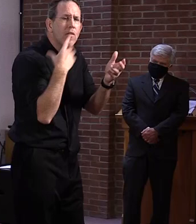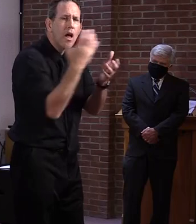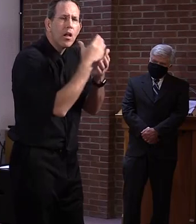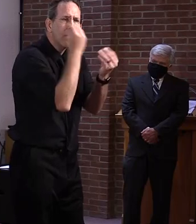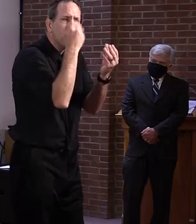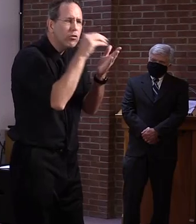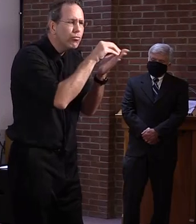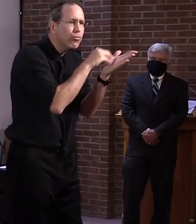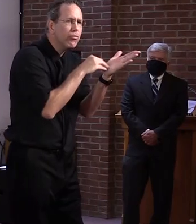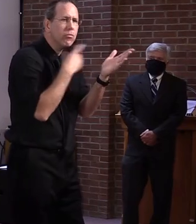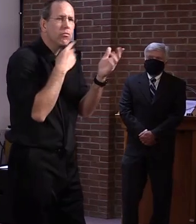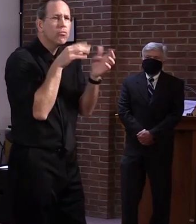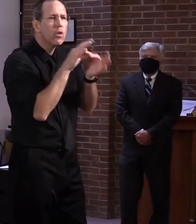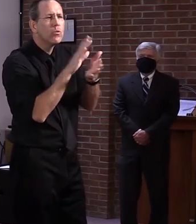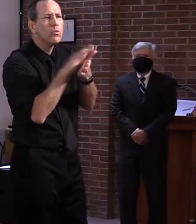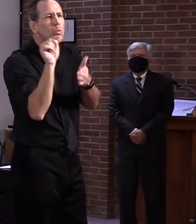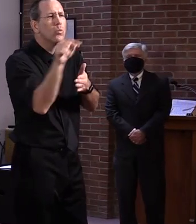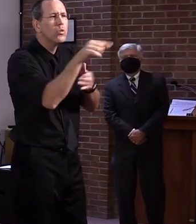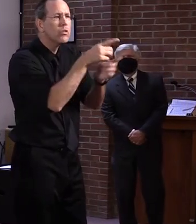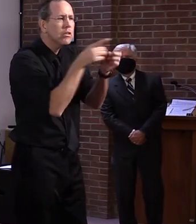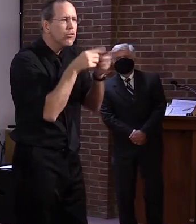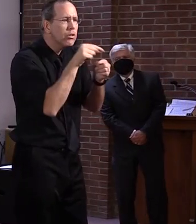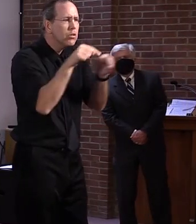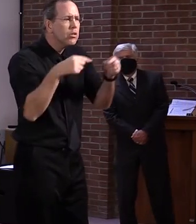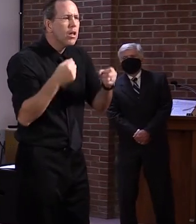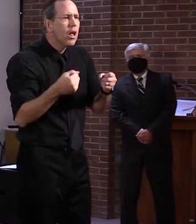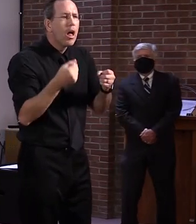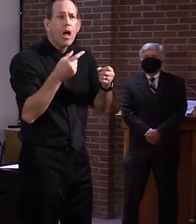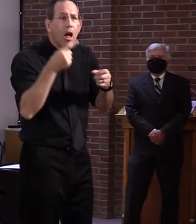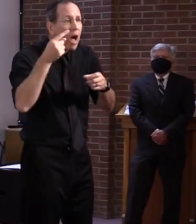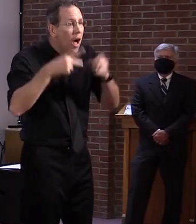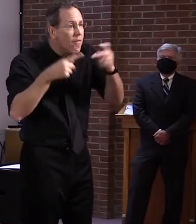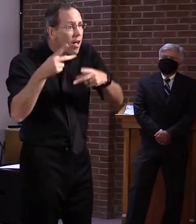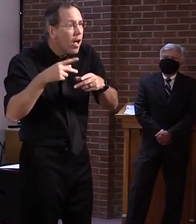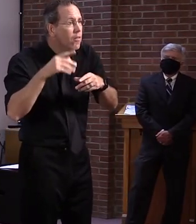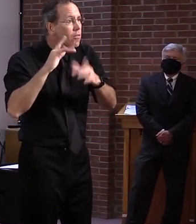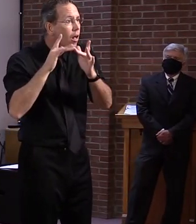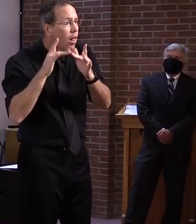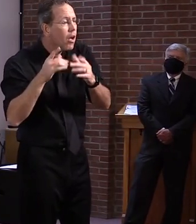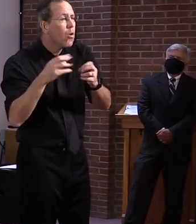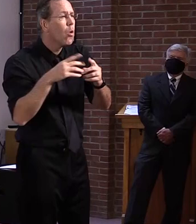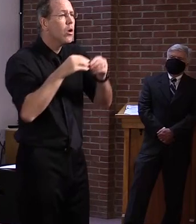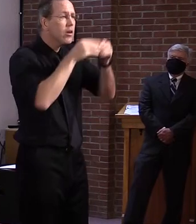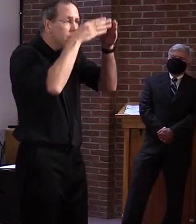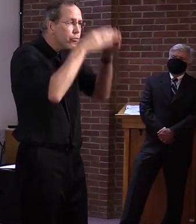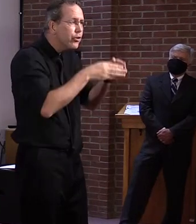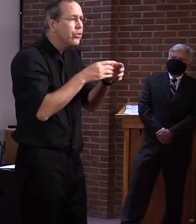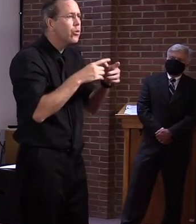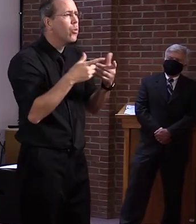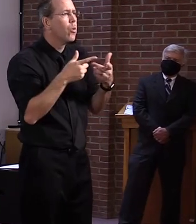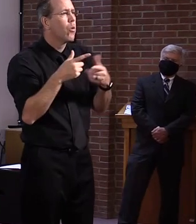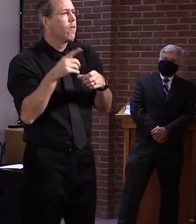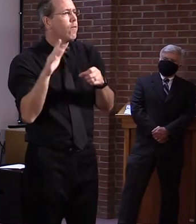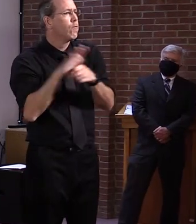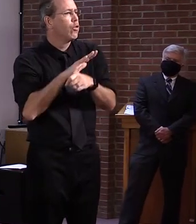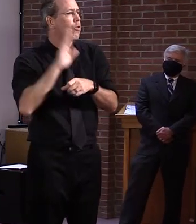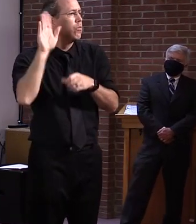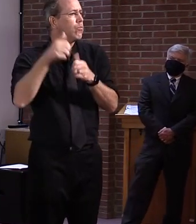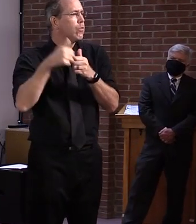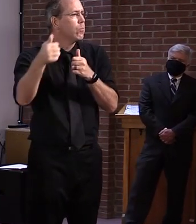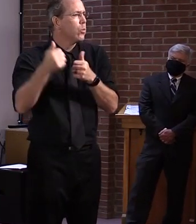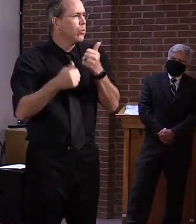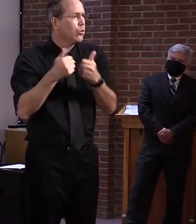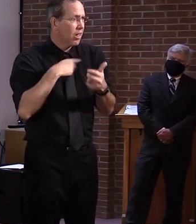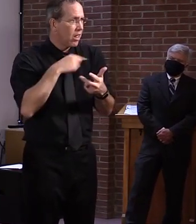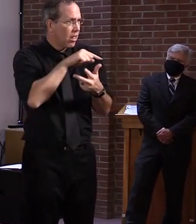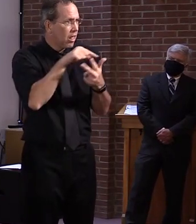Uh, yes, uh, we have the data available. as I think the governor mentioned, it was used as a basis for some, uh, visualization or a map in a Vermont bigger